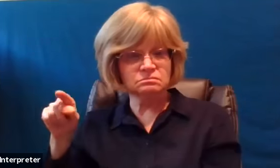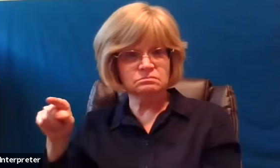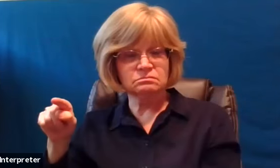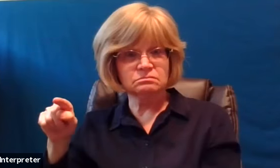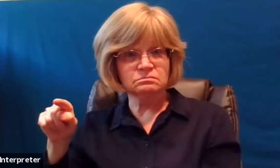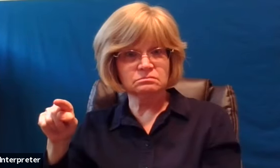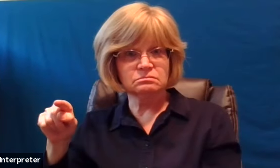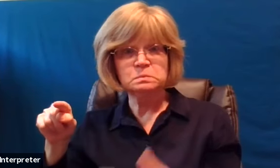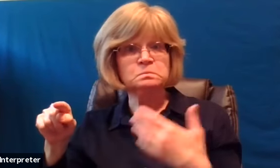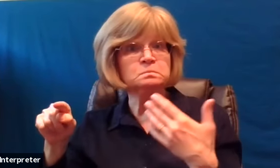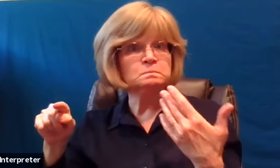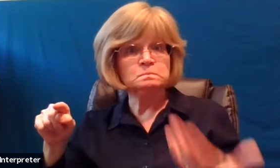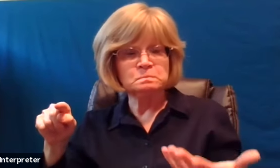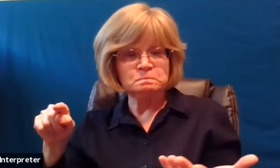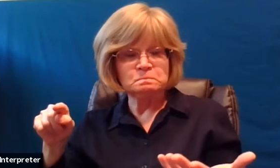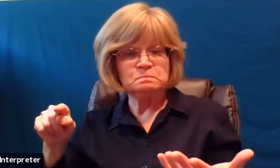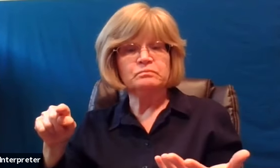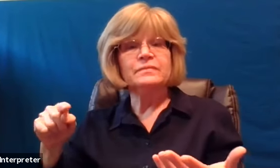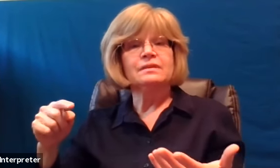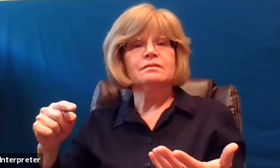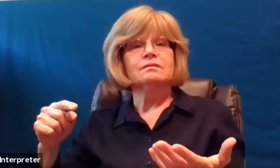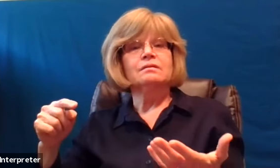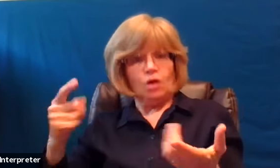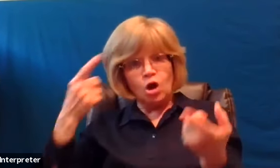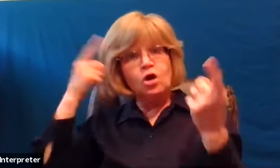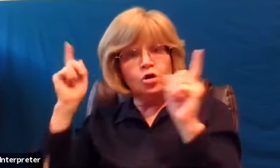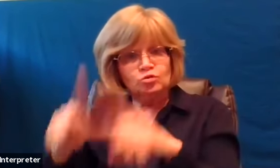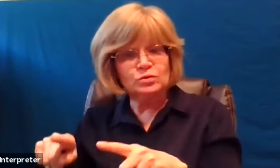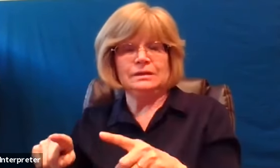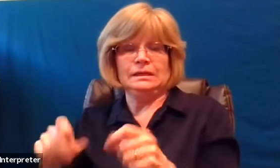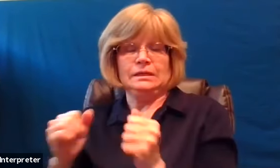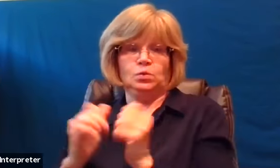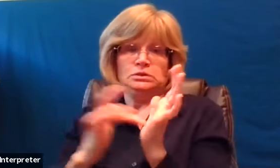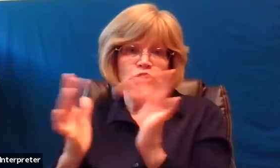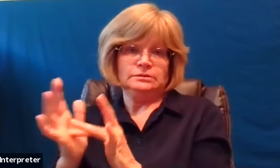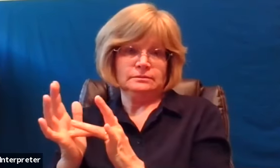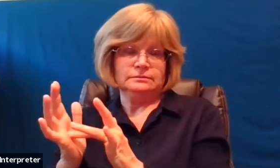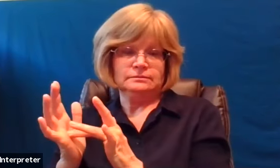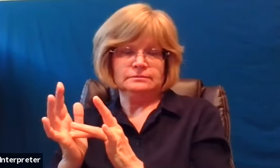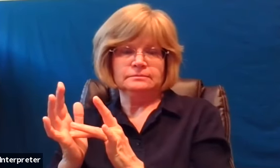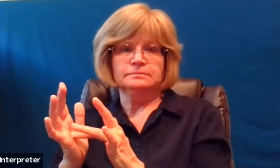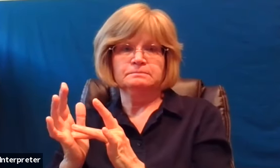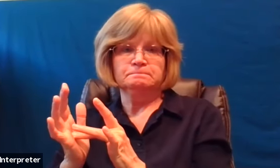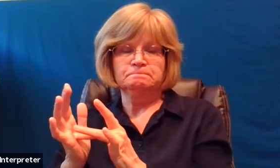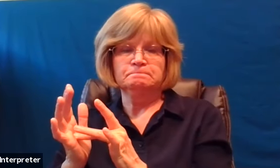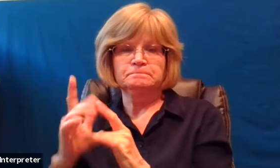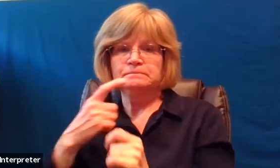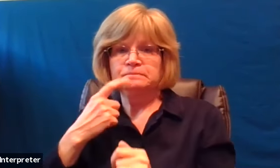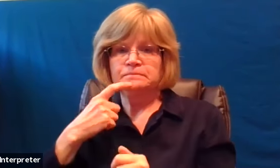with the religious establishment's interpretation and do agree with jesus plain law